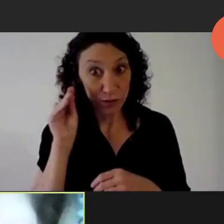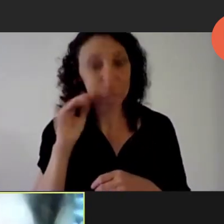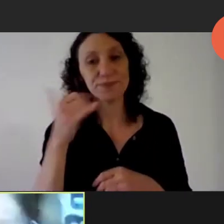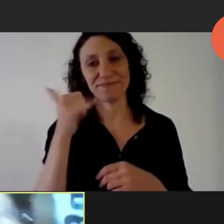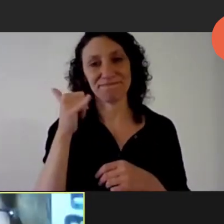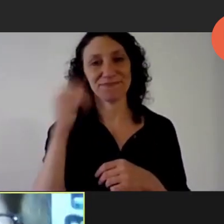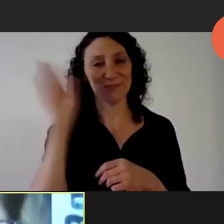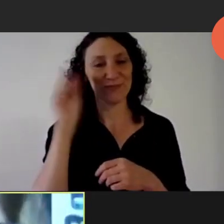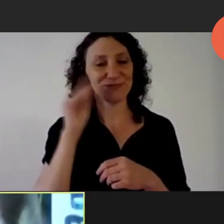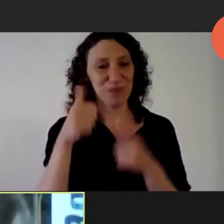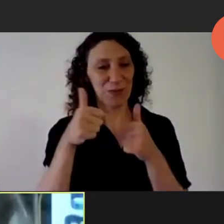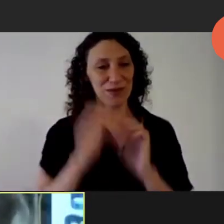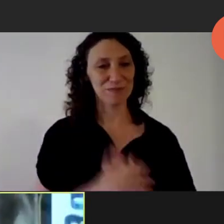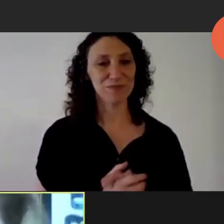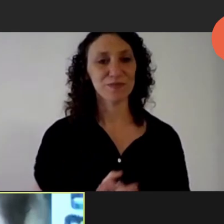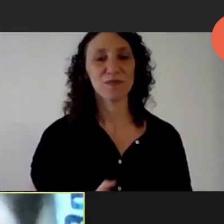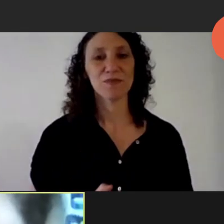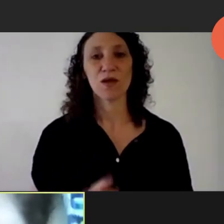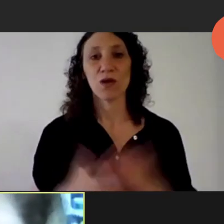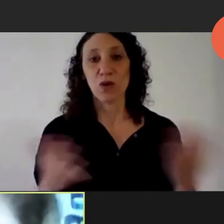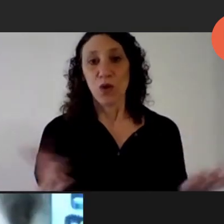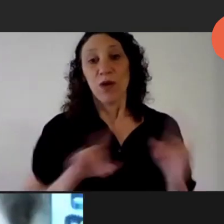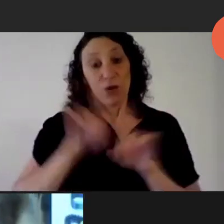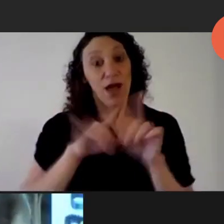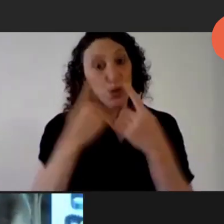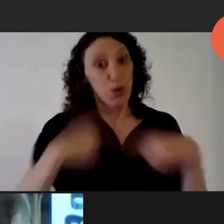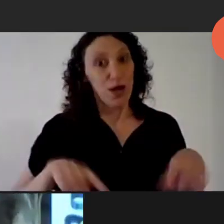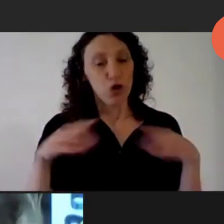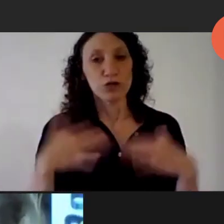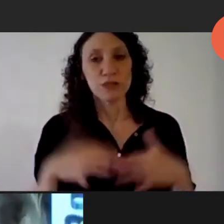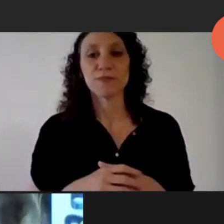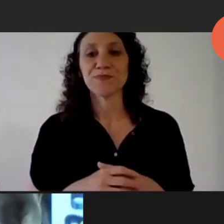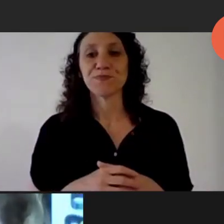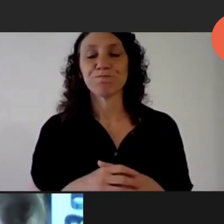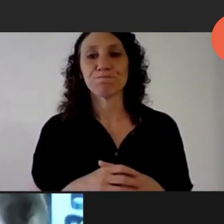yes okay a couple of things